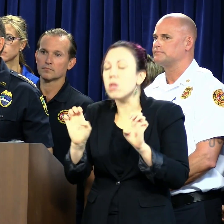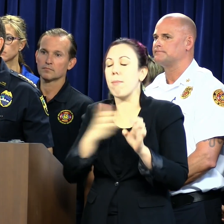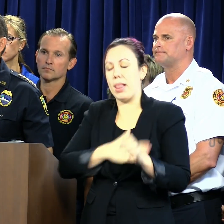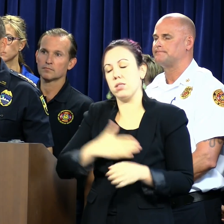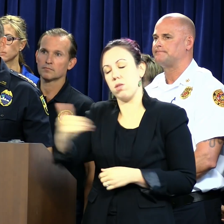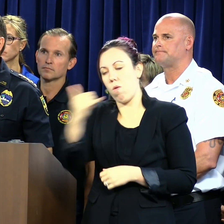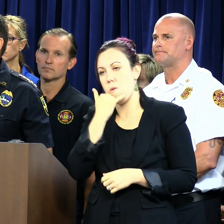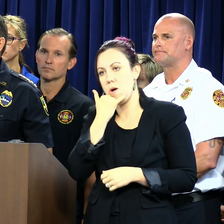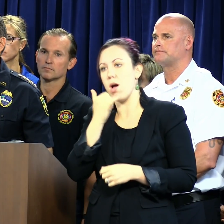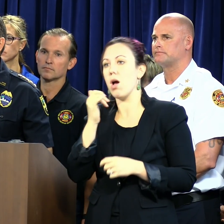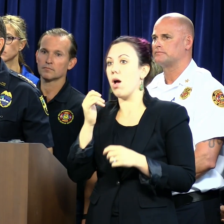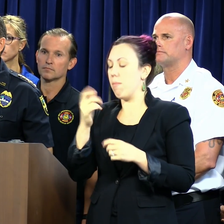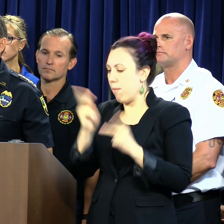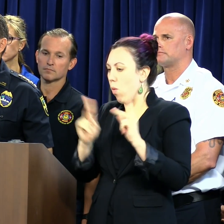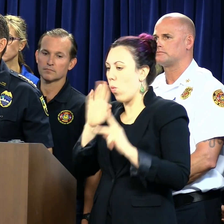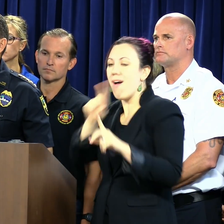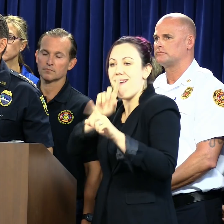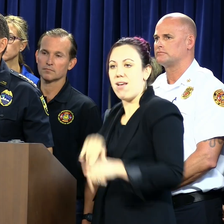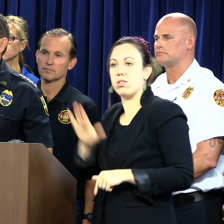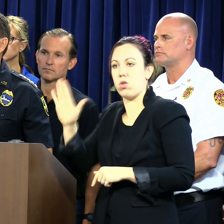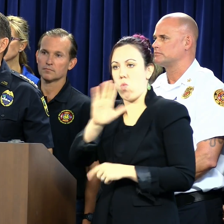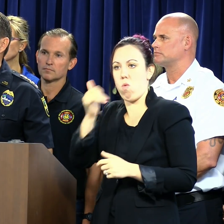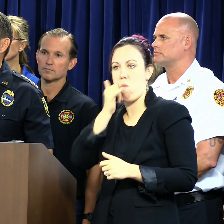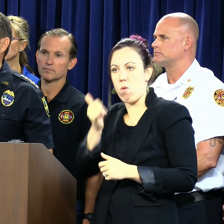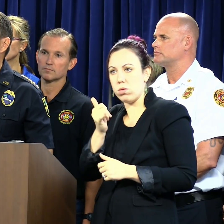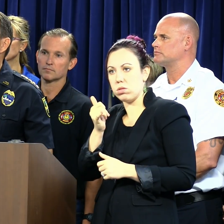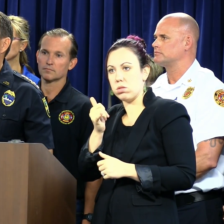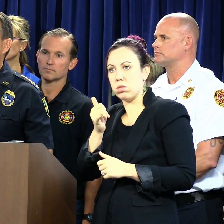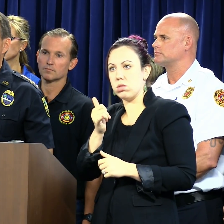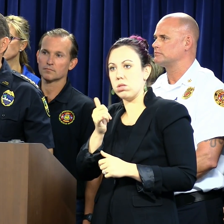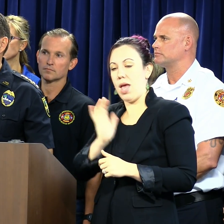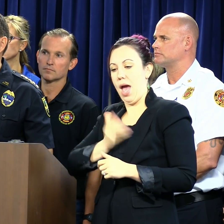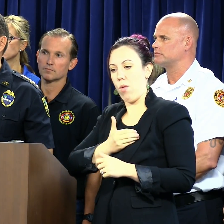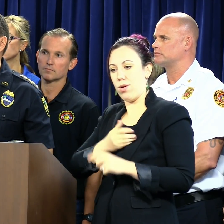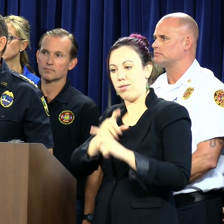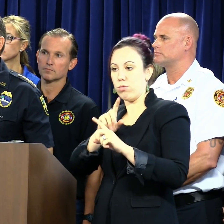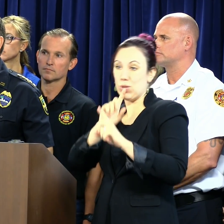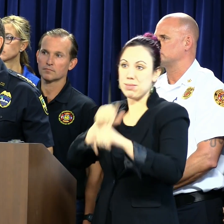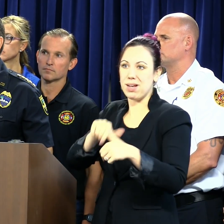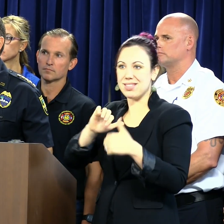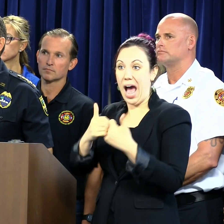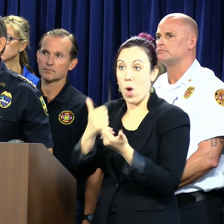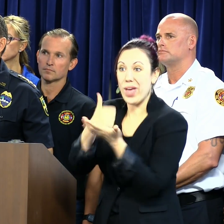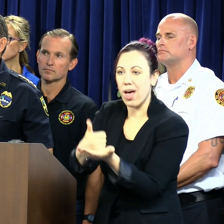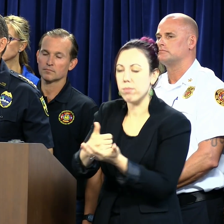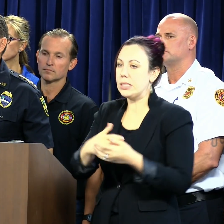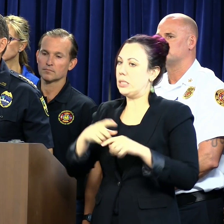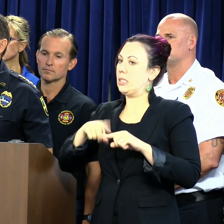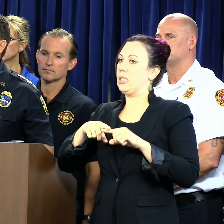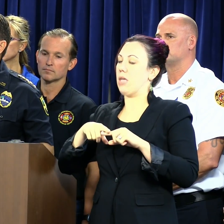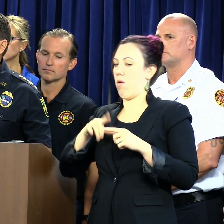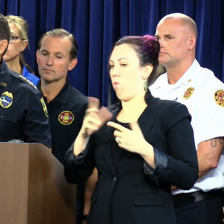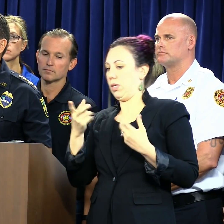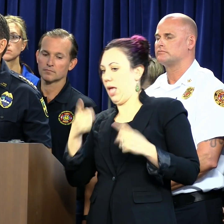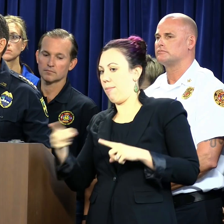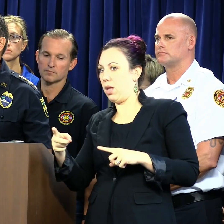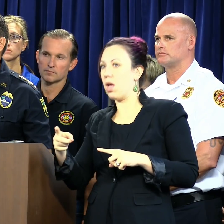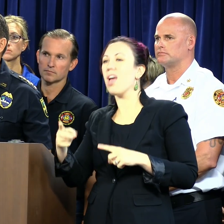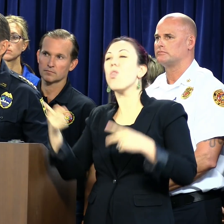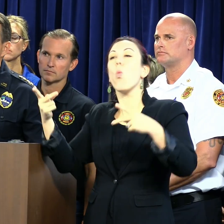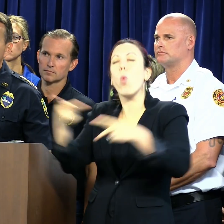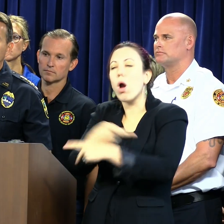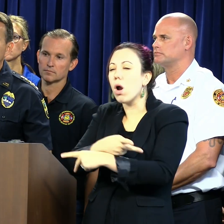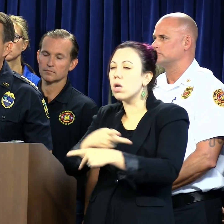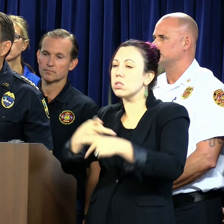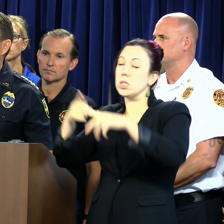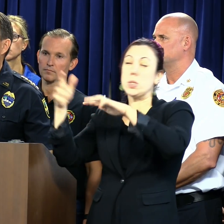we will have people there to answer 911 calls. How we respond, again, is going to be a minute-by-minute decision in the worst parts of the